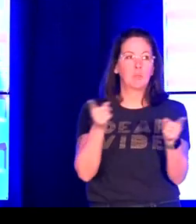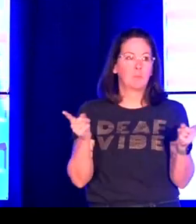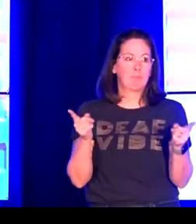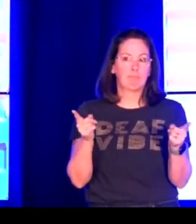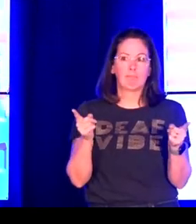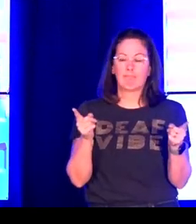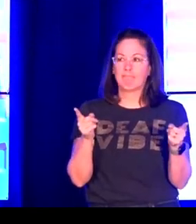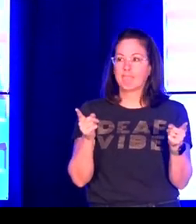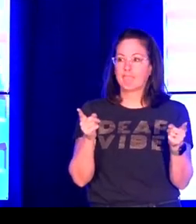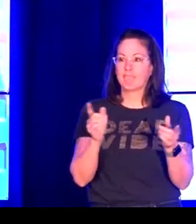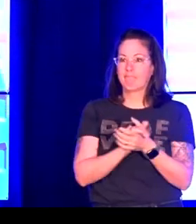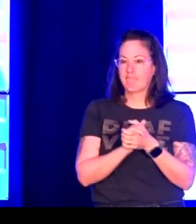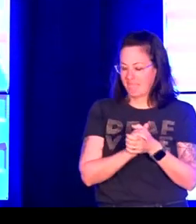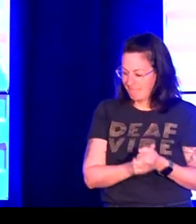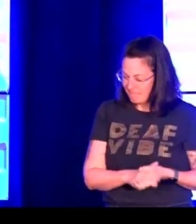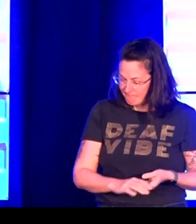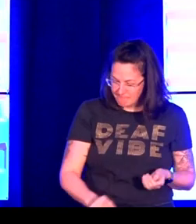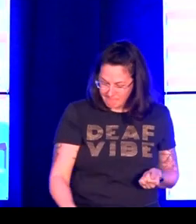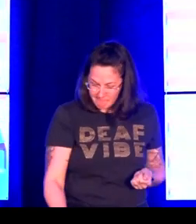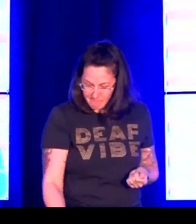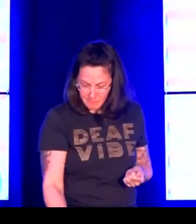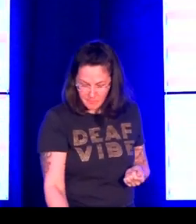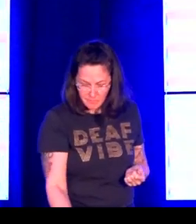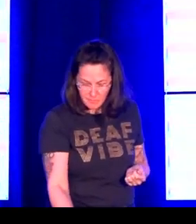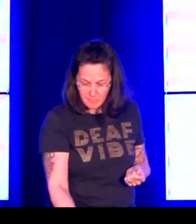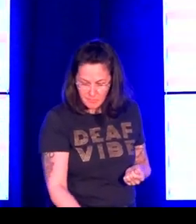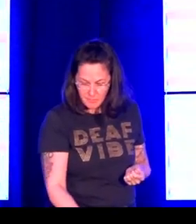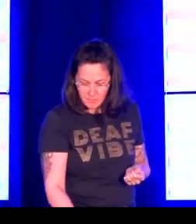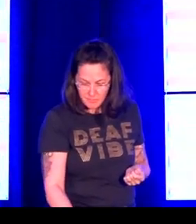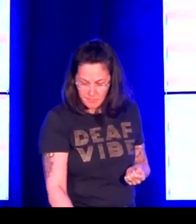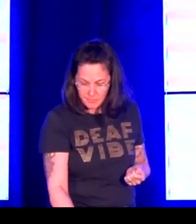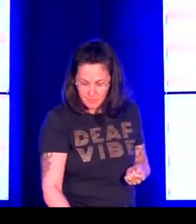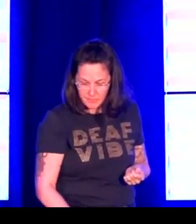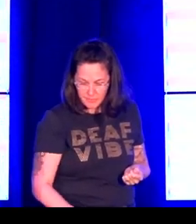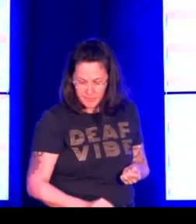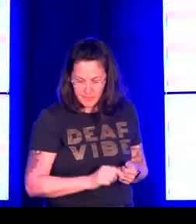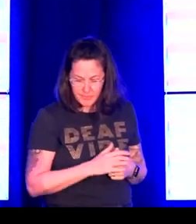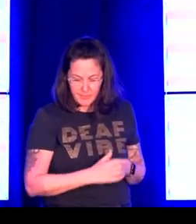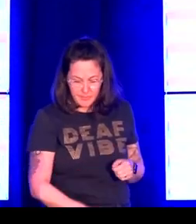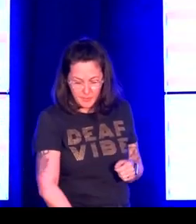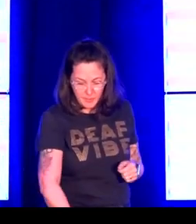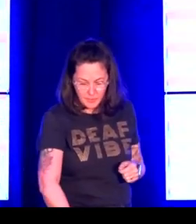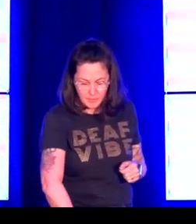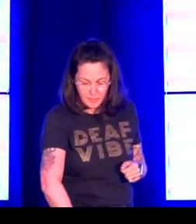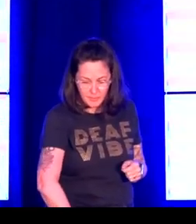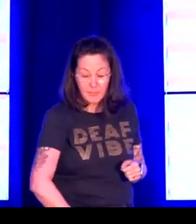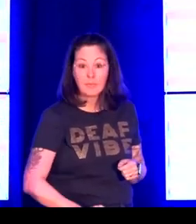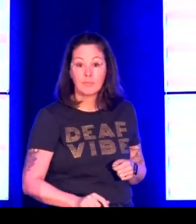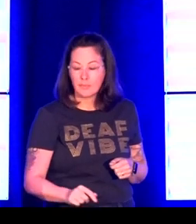being home. So, I am here with you. I see you. I feel you through all of that.